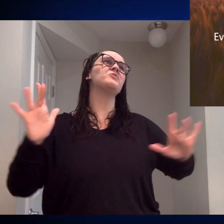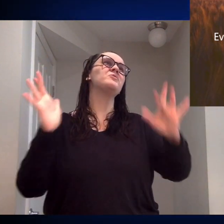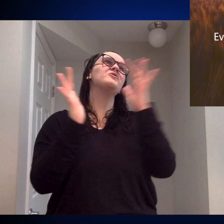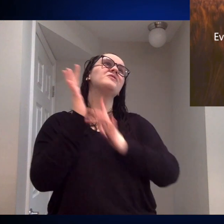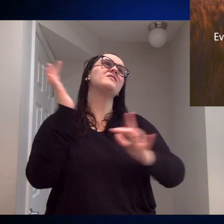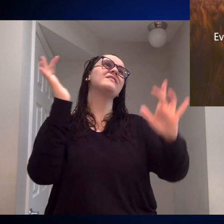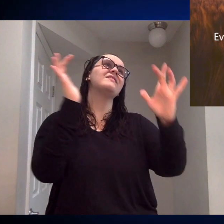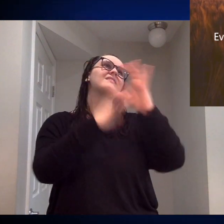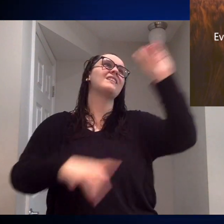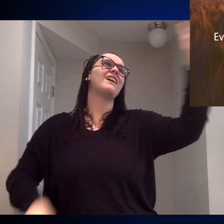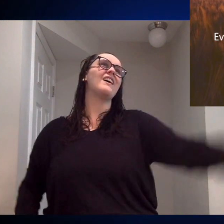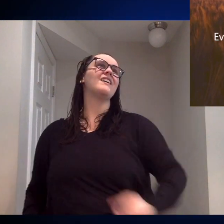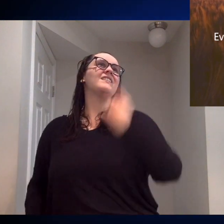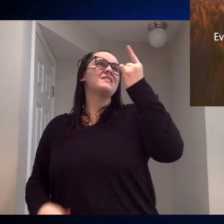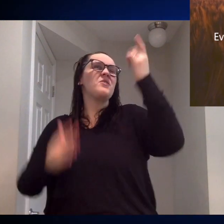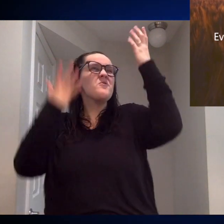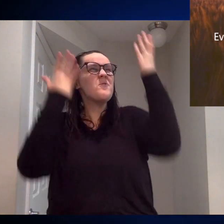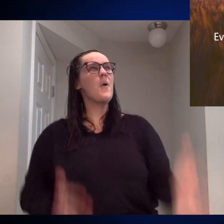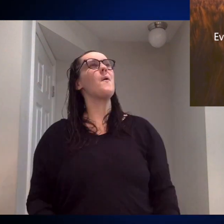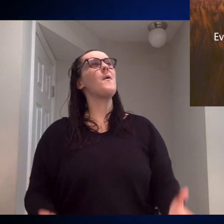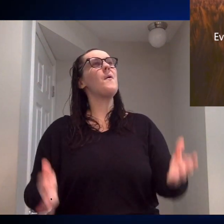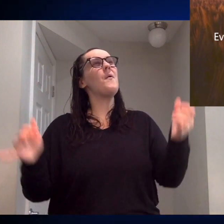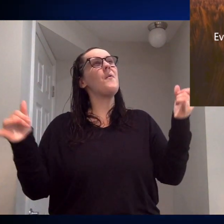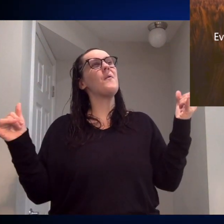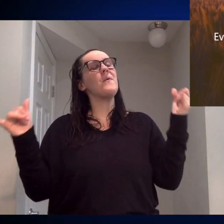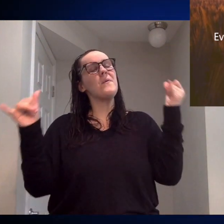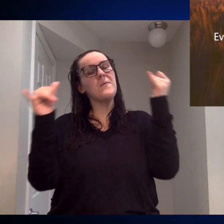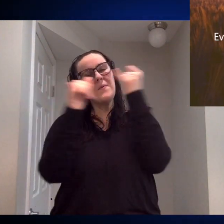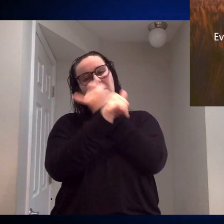to Jesus. Oh,